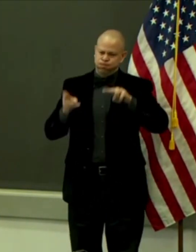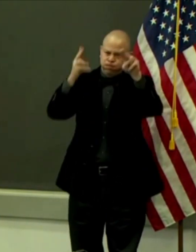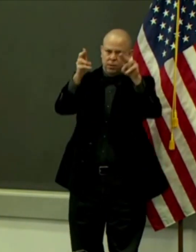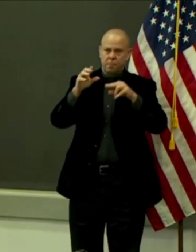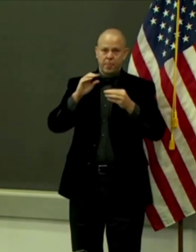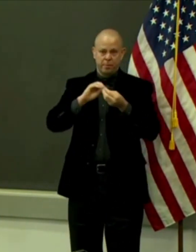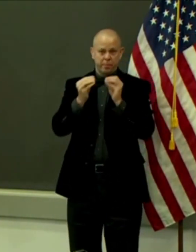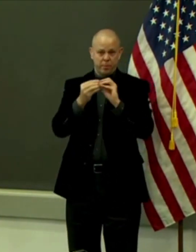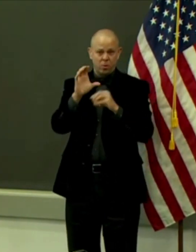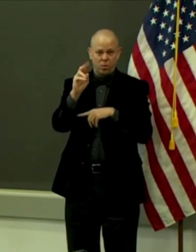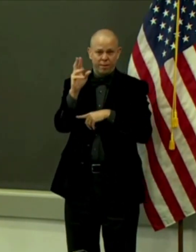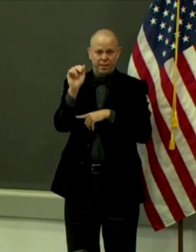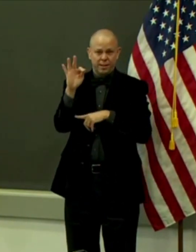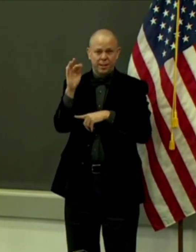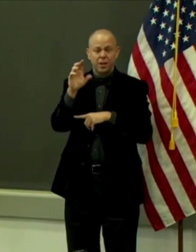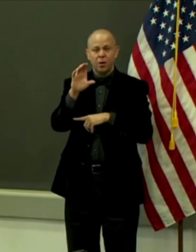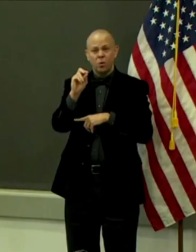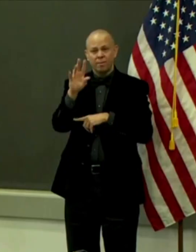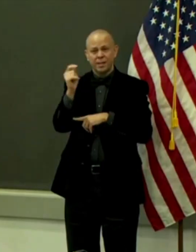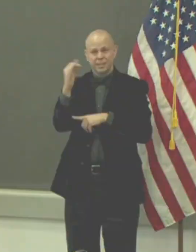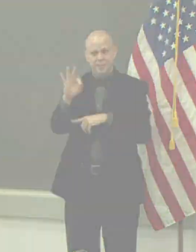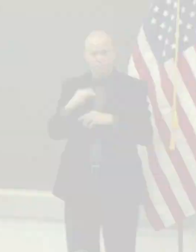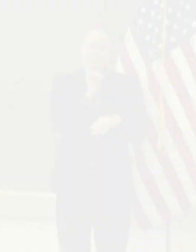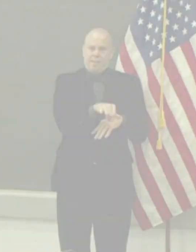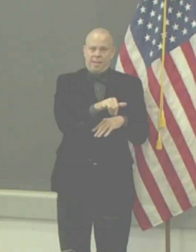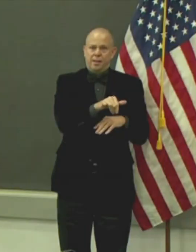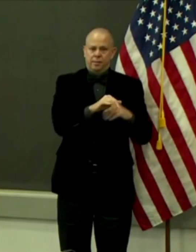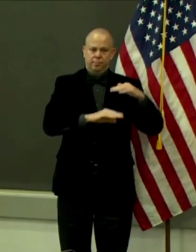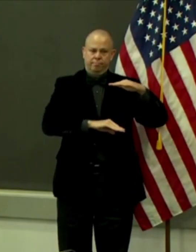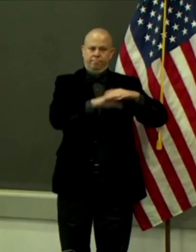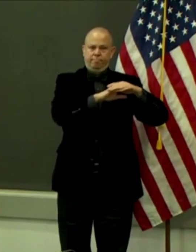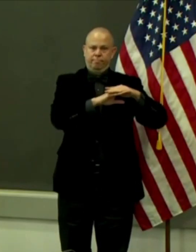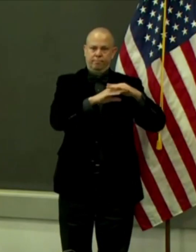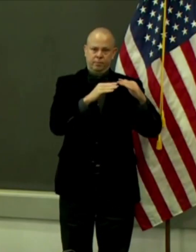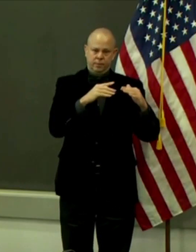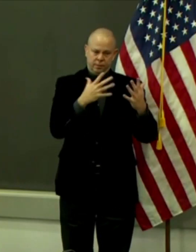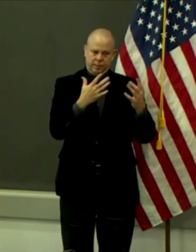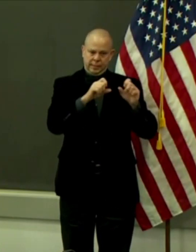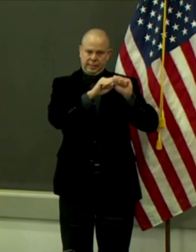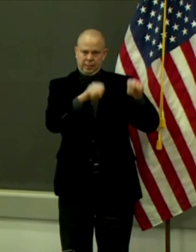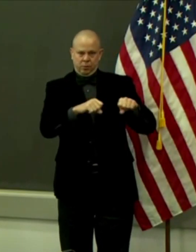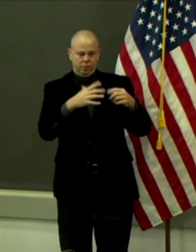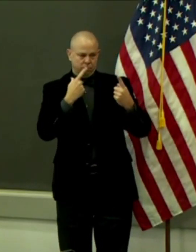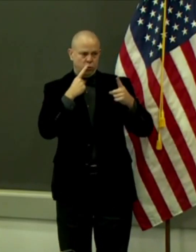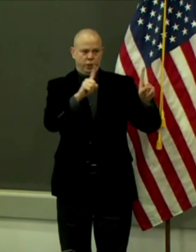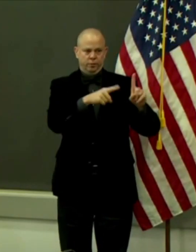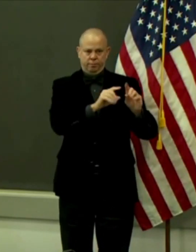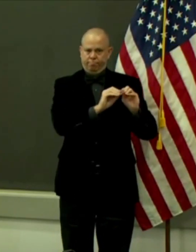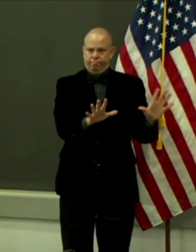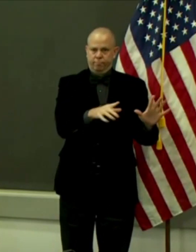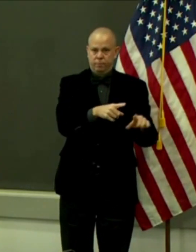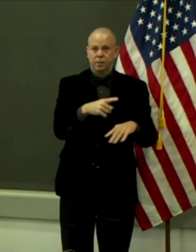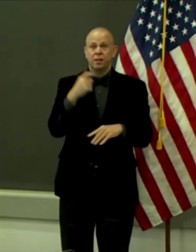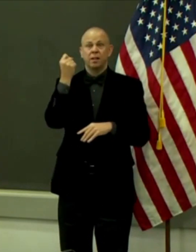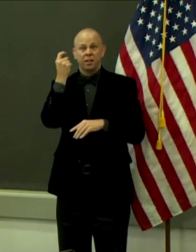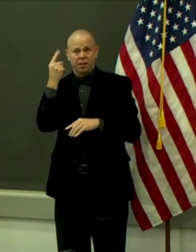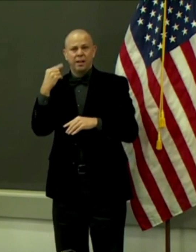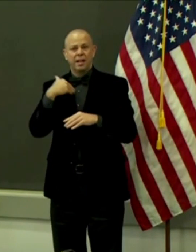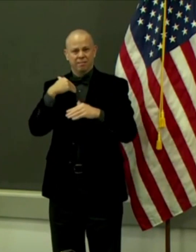when we identified our first COVID-19 patient. But there are limitations to what Oregon's health care system can handle.